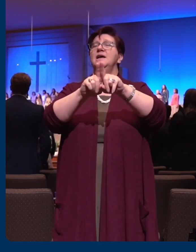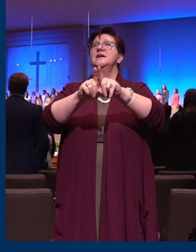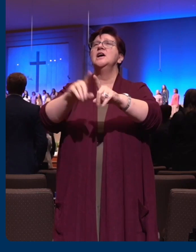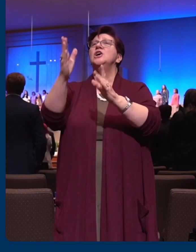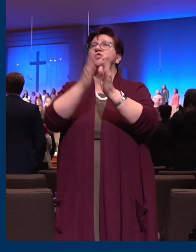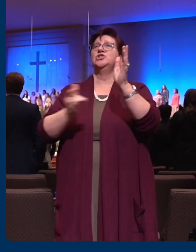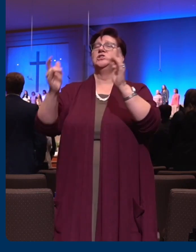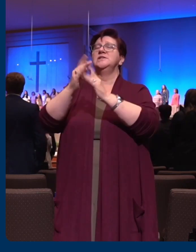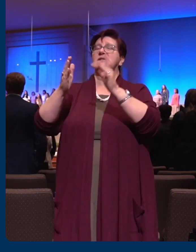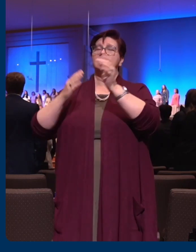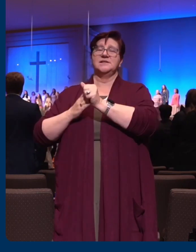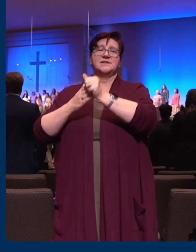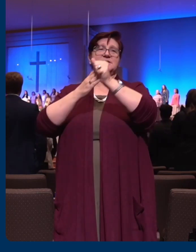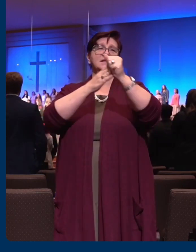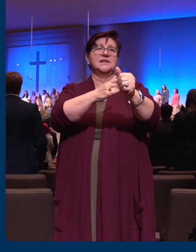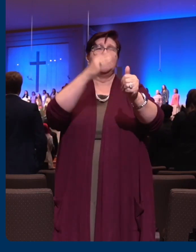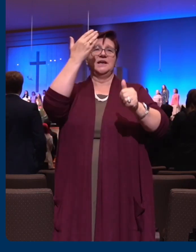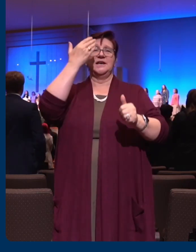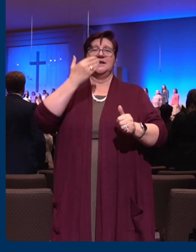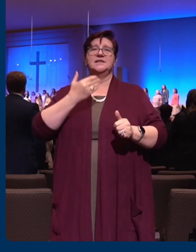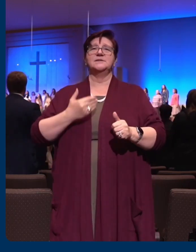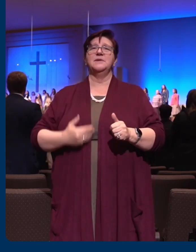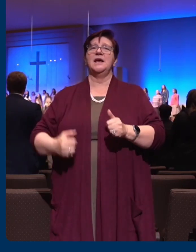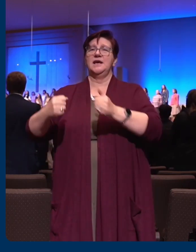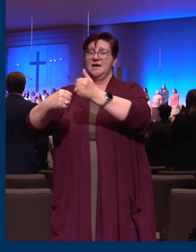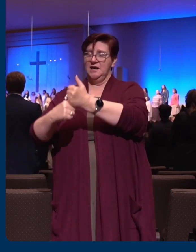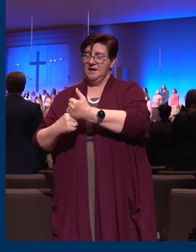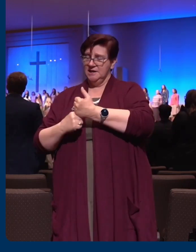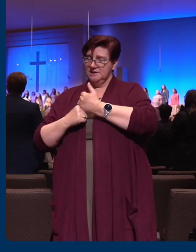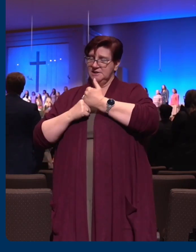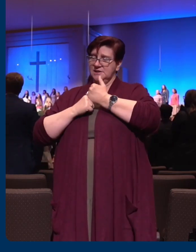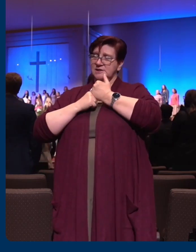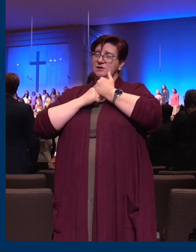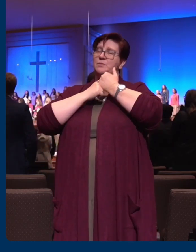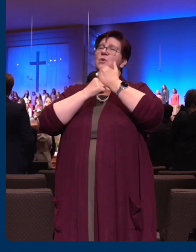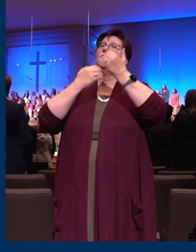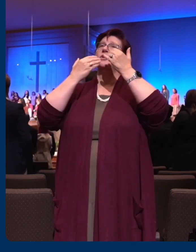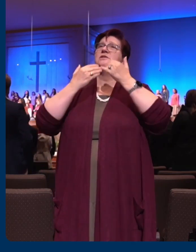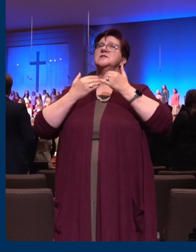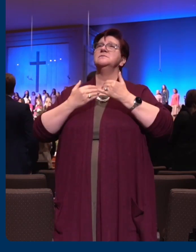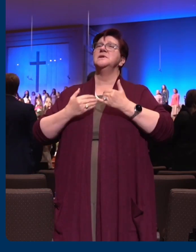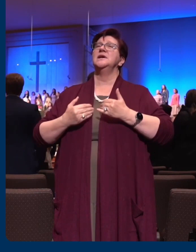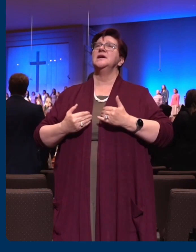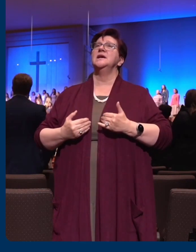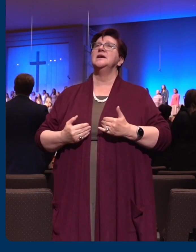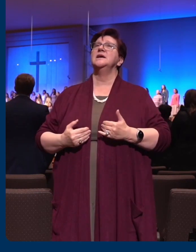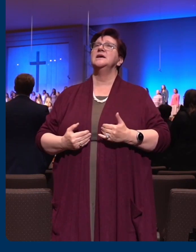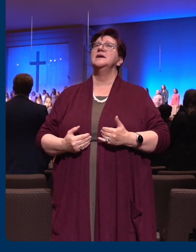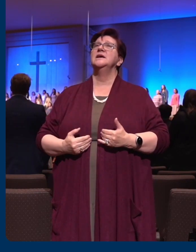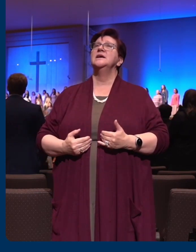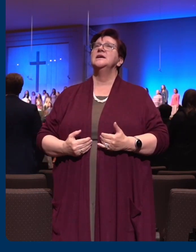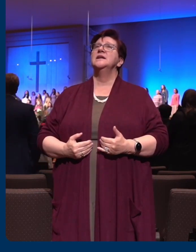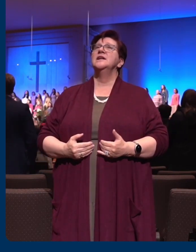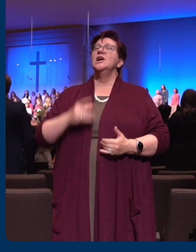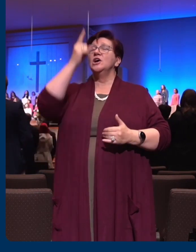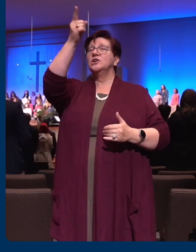the